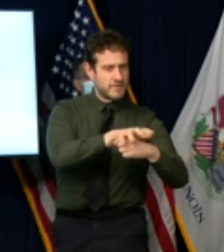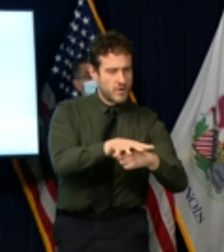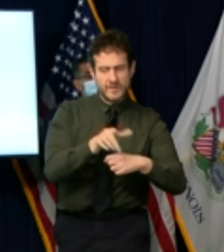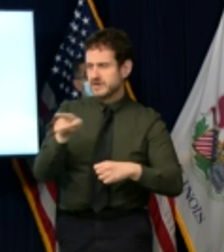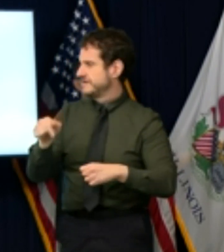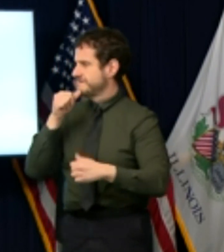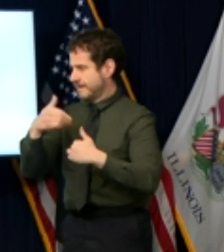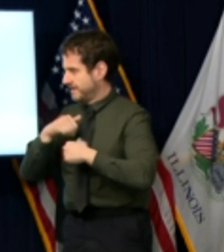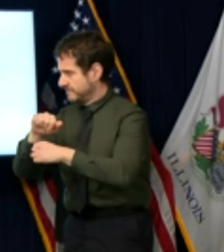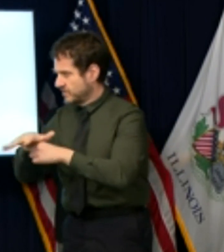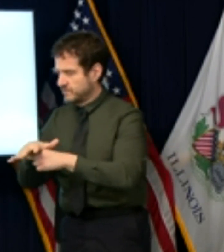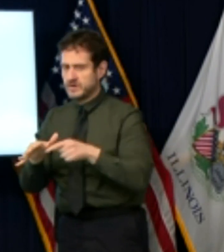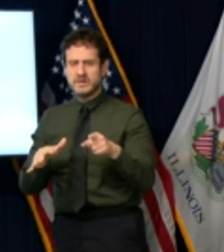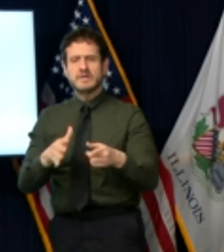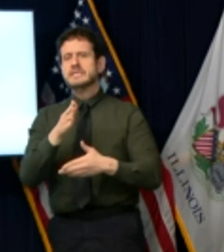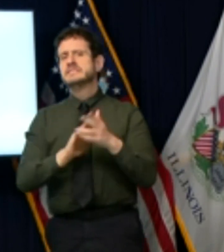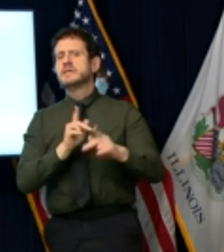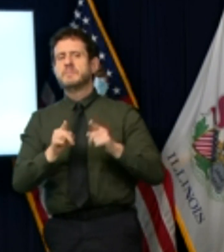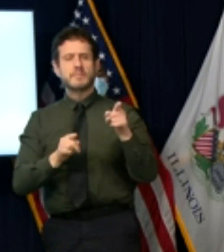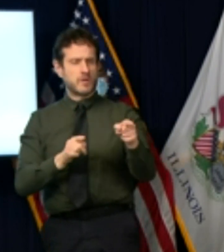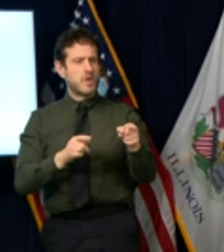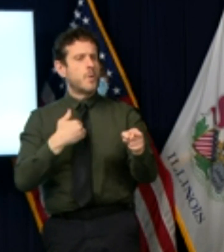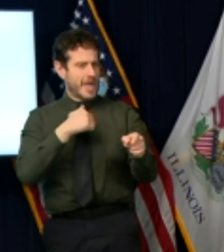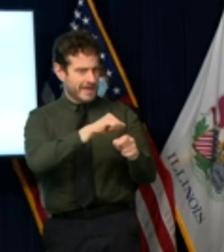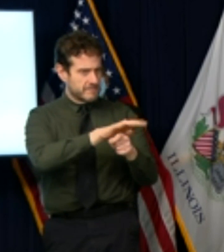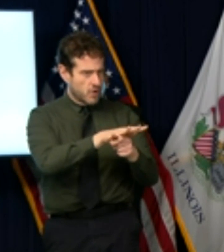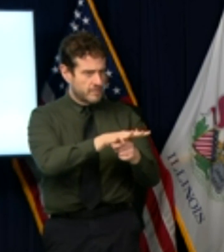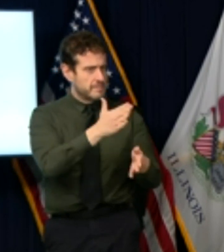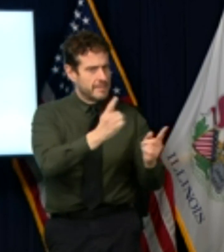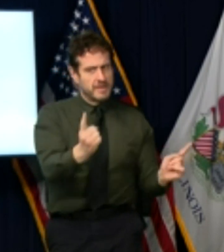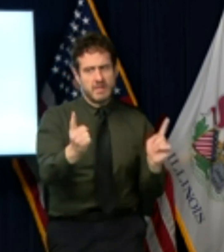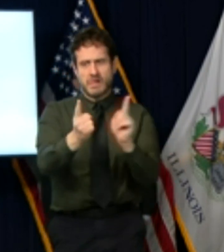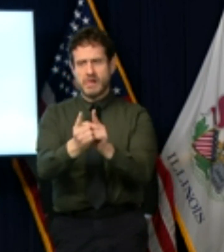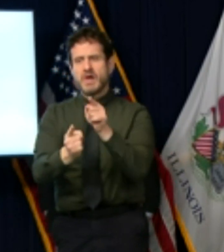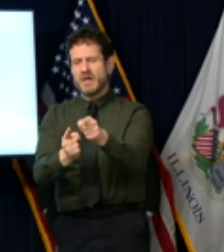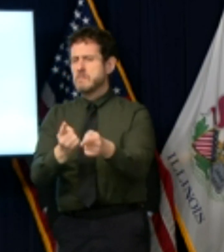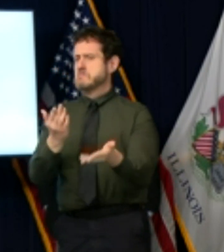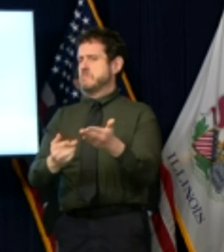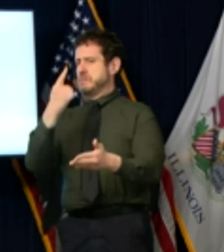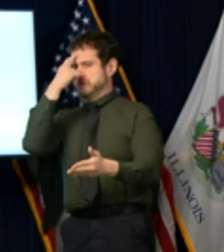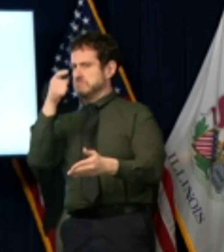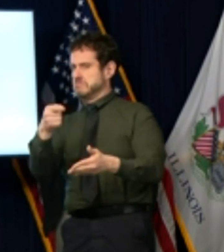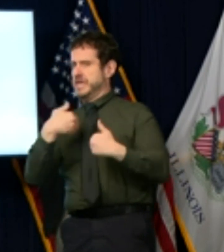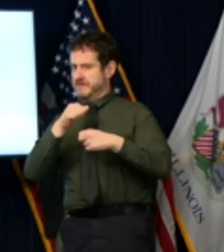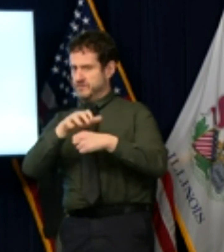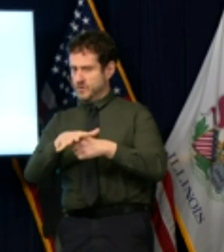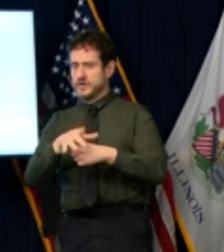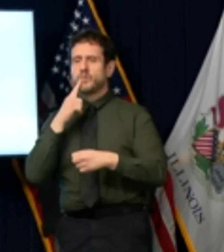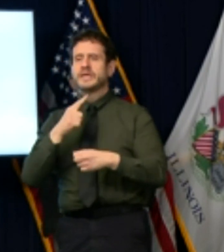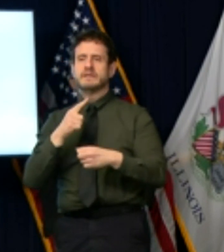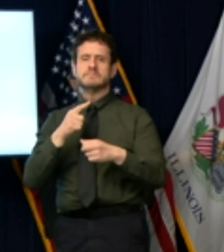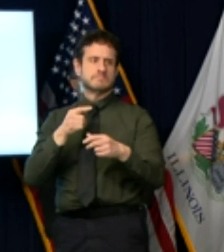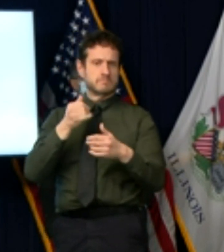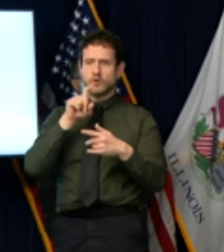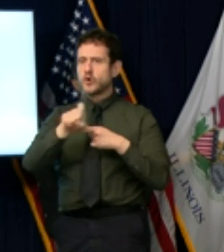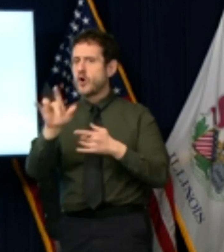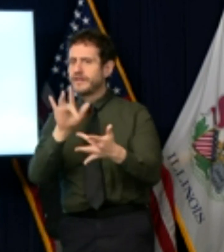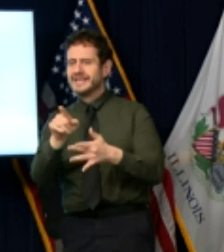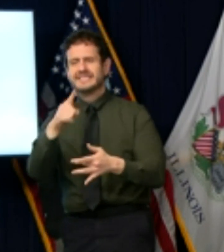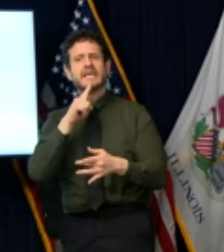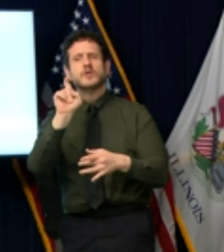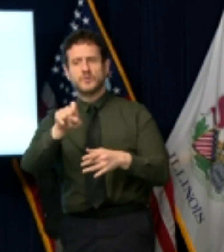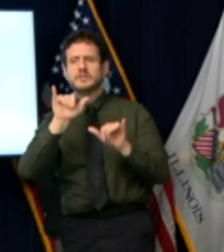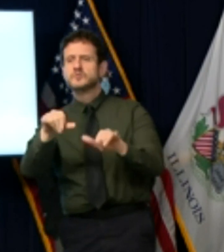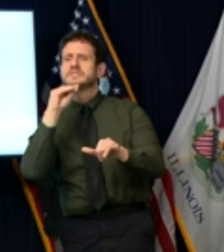identify individuals who may have been exposed so that they can quarantine and prevent further spread however as the governor just mentioned